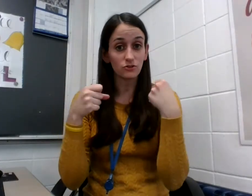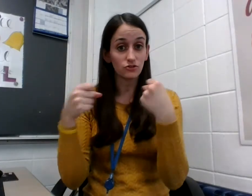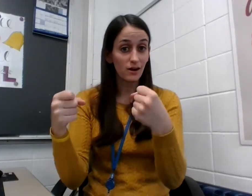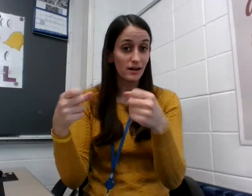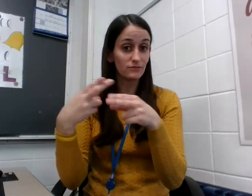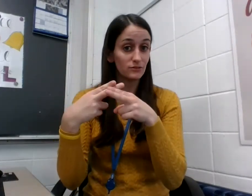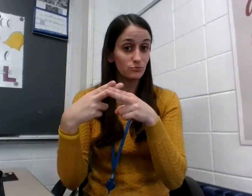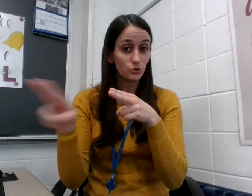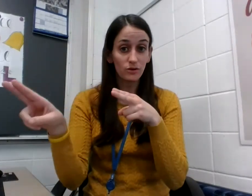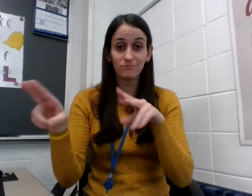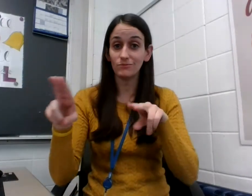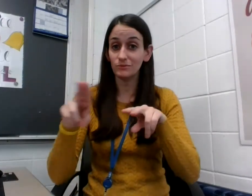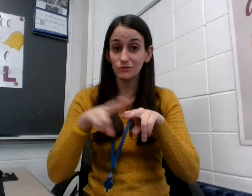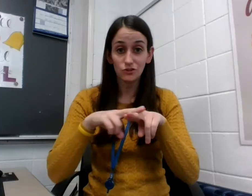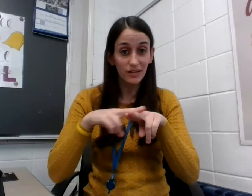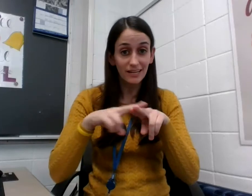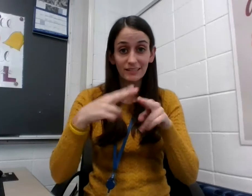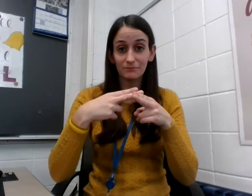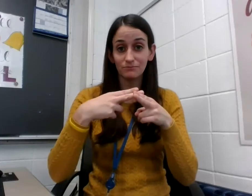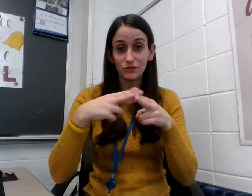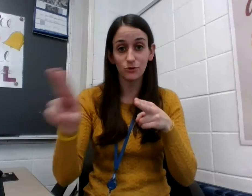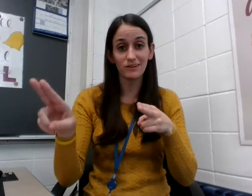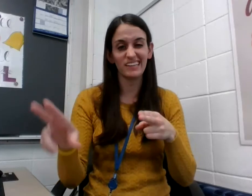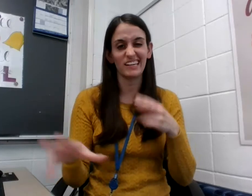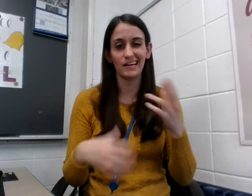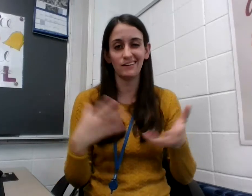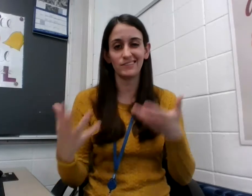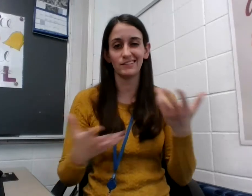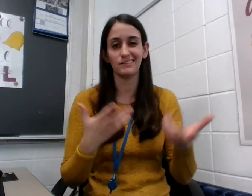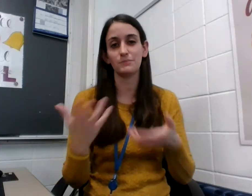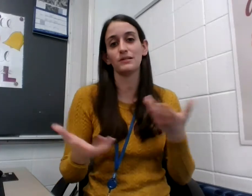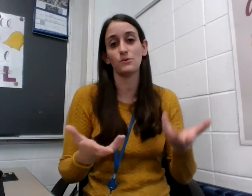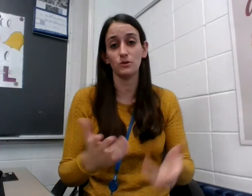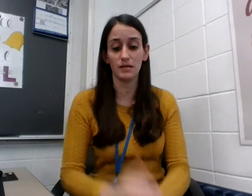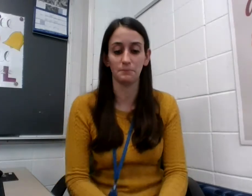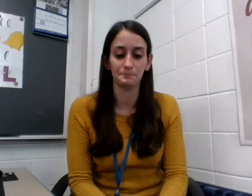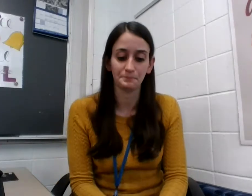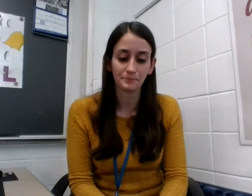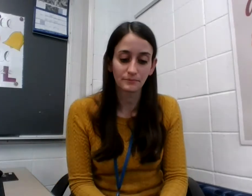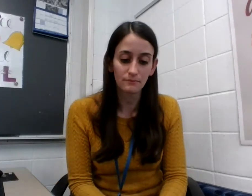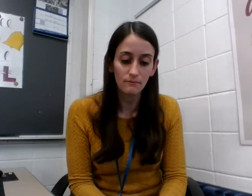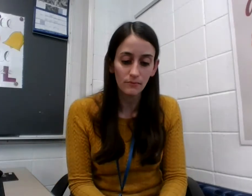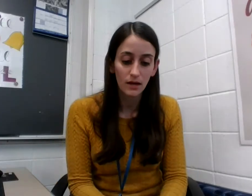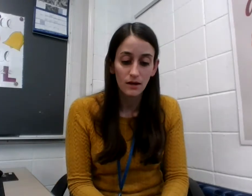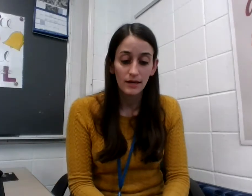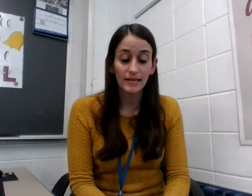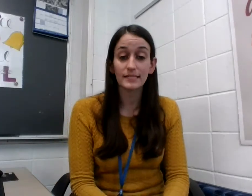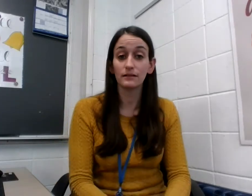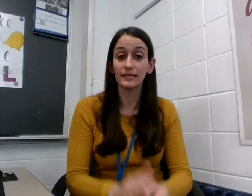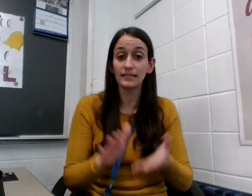or drive short. Train, short. Again, it kind of depends on what you mean. It's clean.